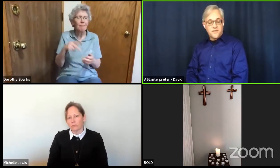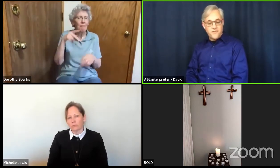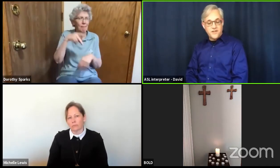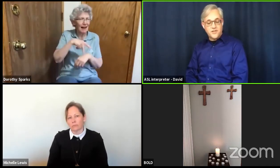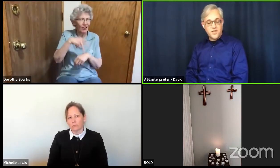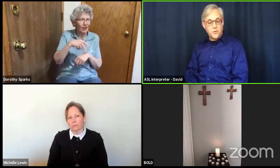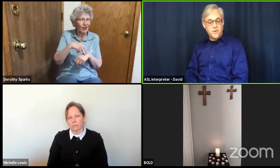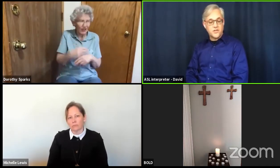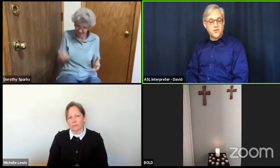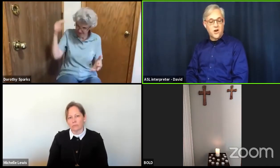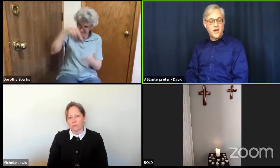that you have just caught.